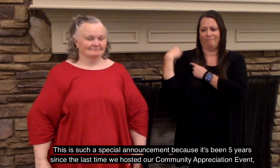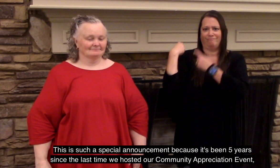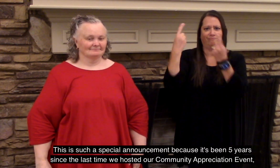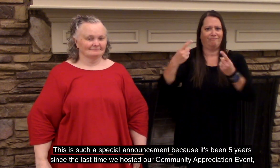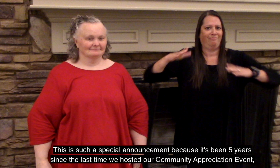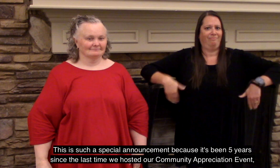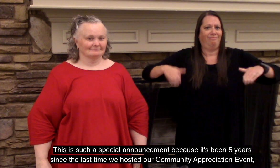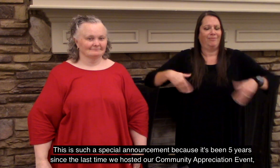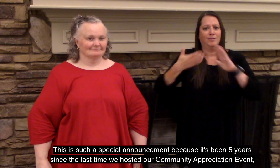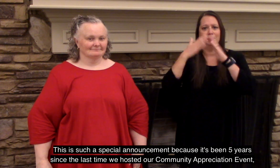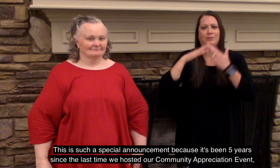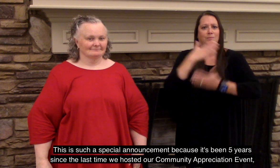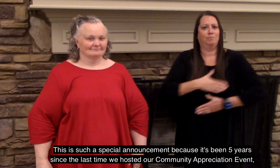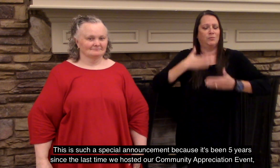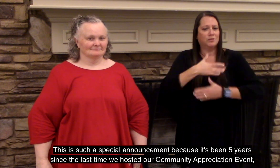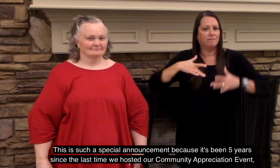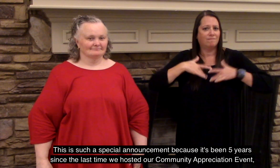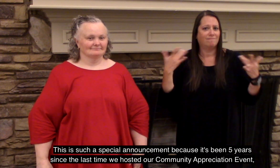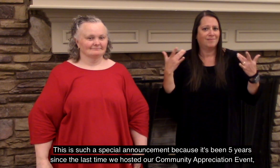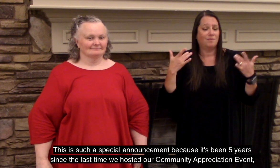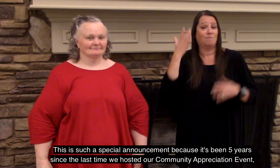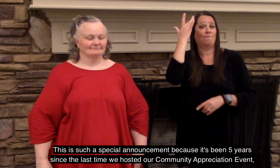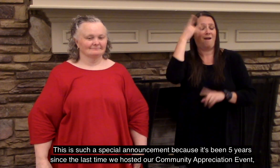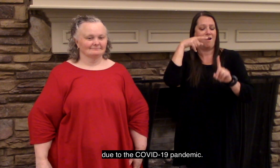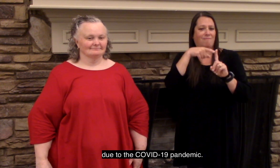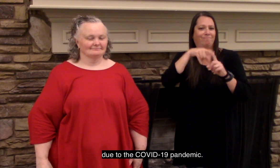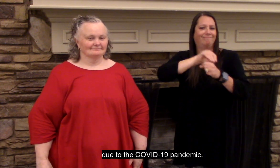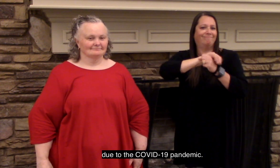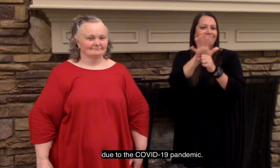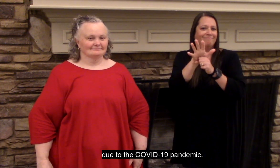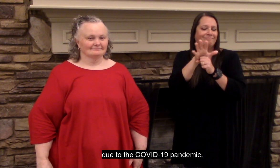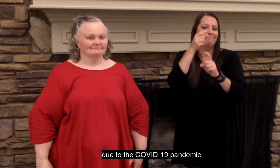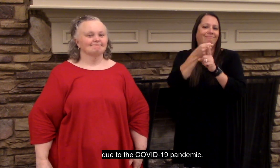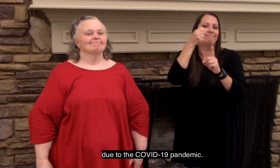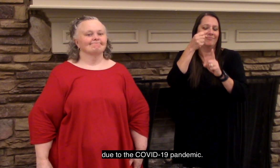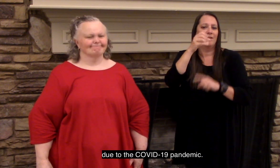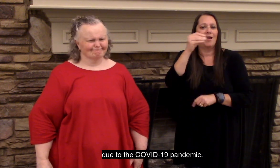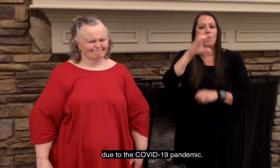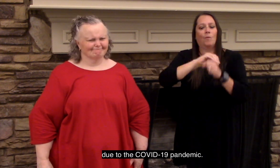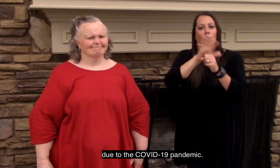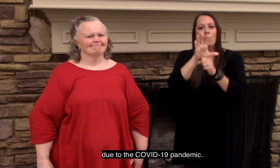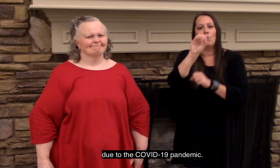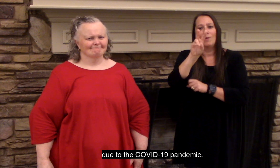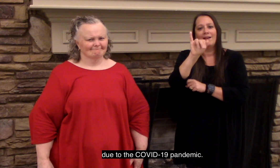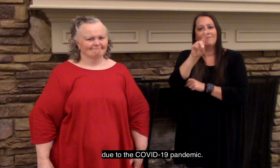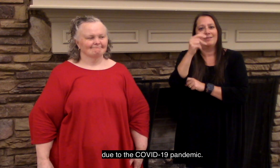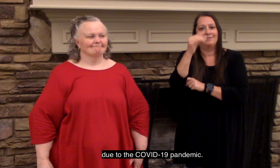This is such a special announcement because it's been five years since the last time we hosted our Community Appreciation Event due to the COVID